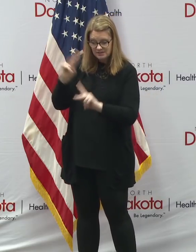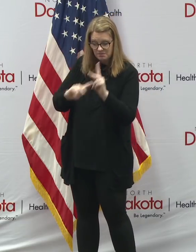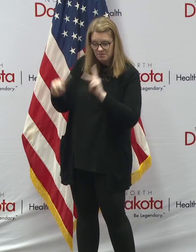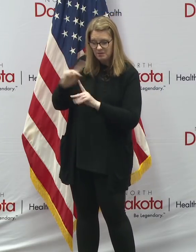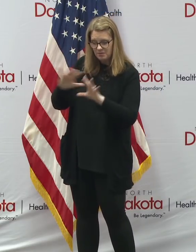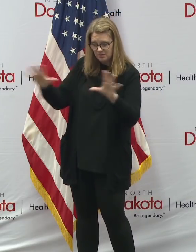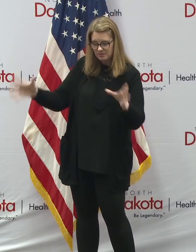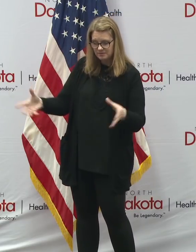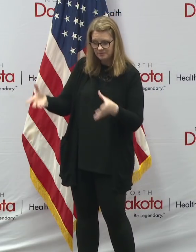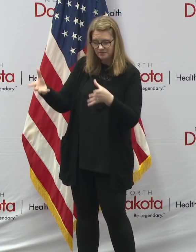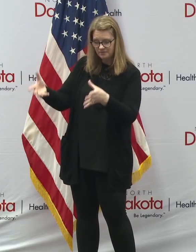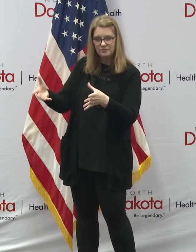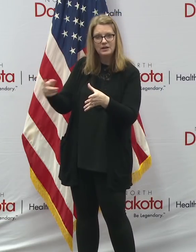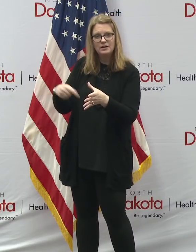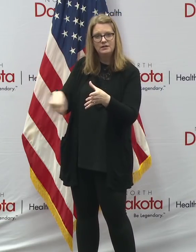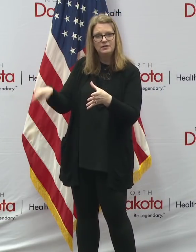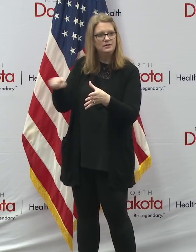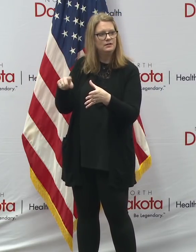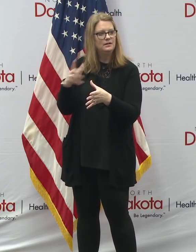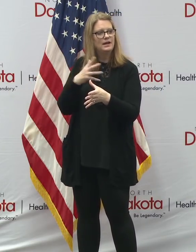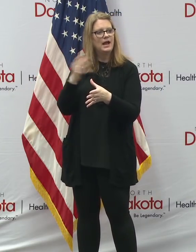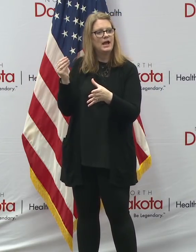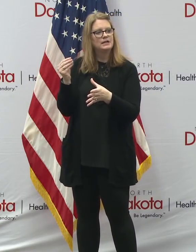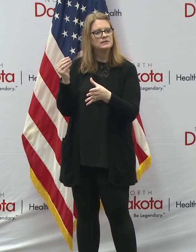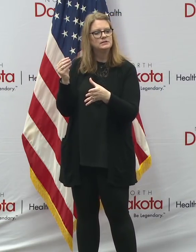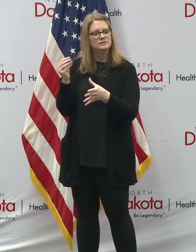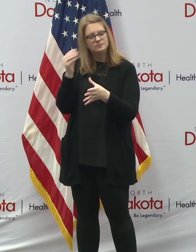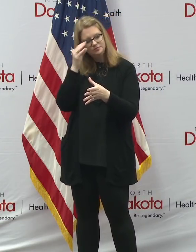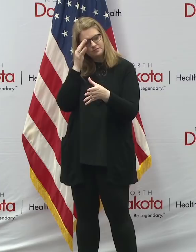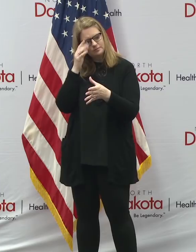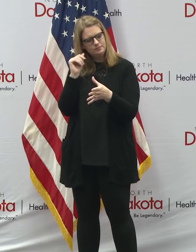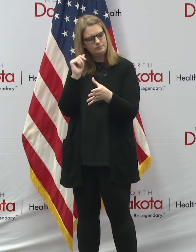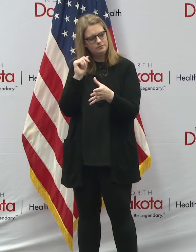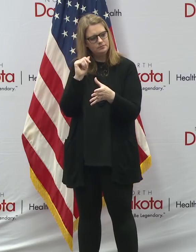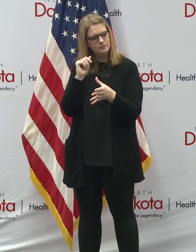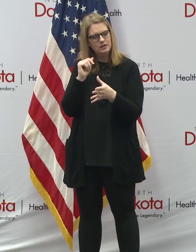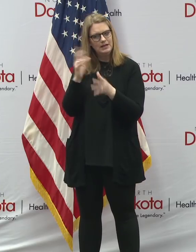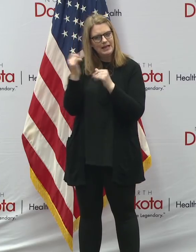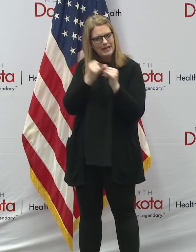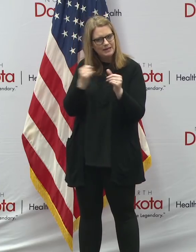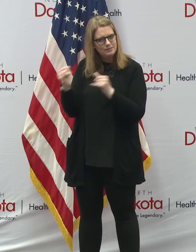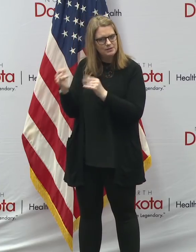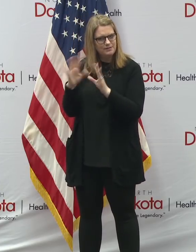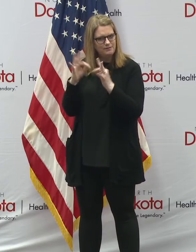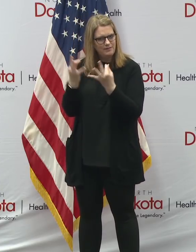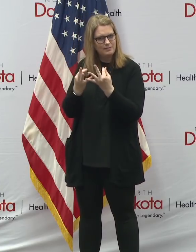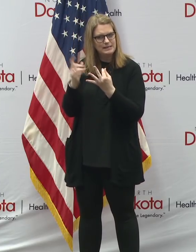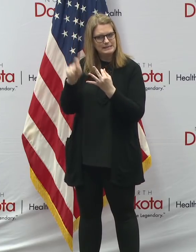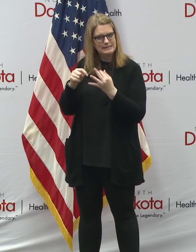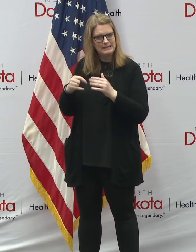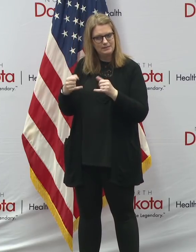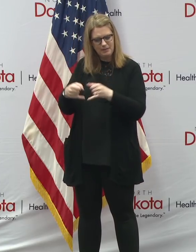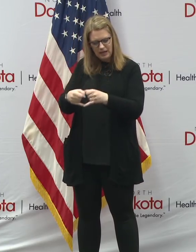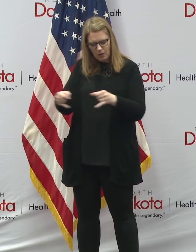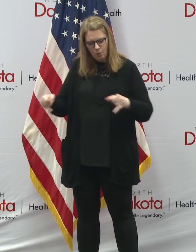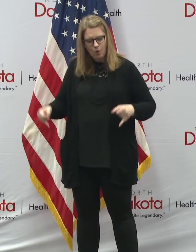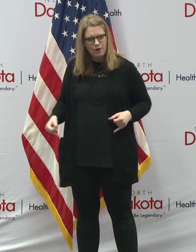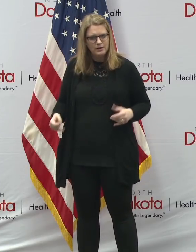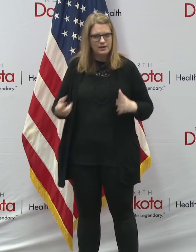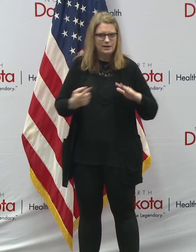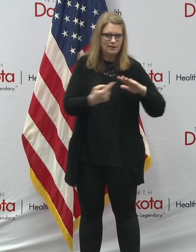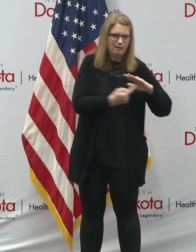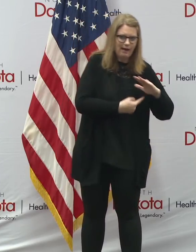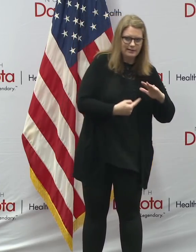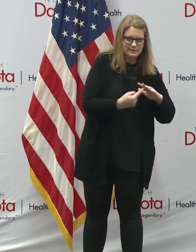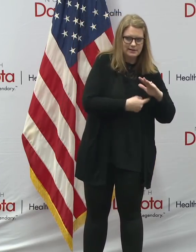and individuals and families who need to be quarantined or isolated due to COVID